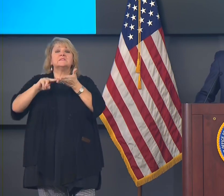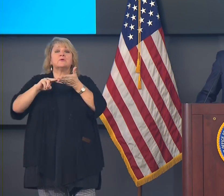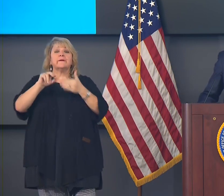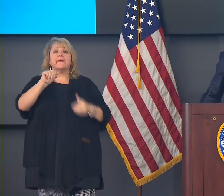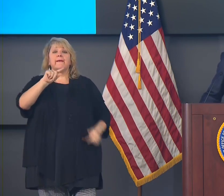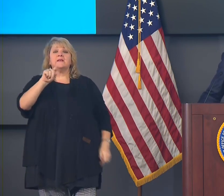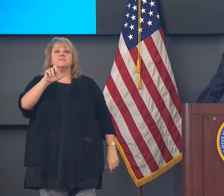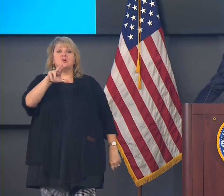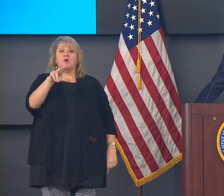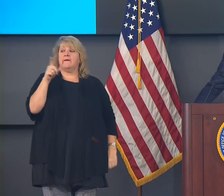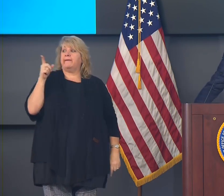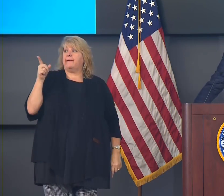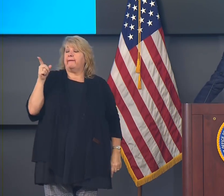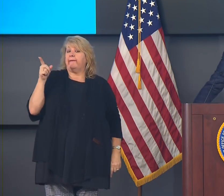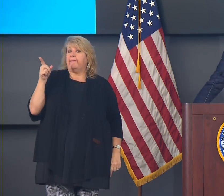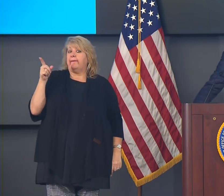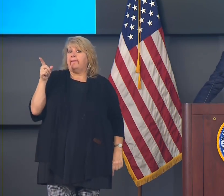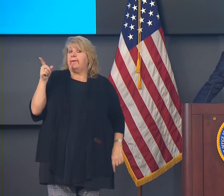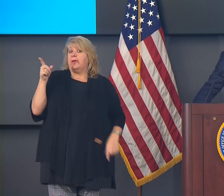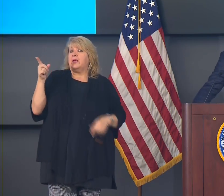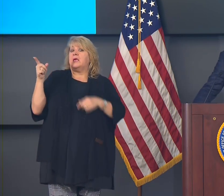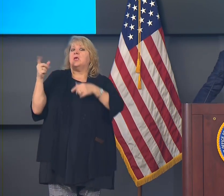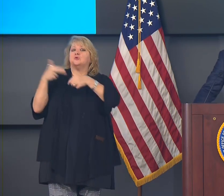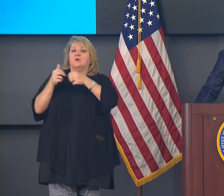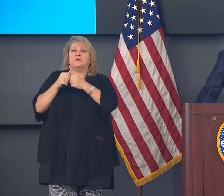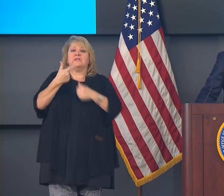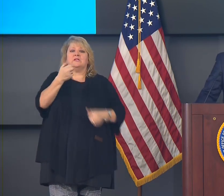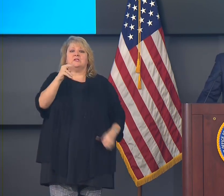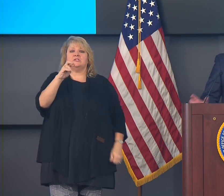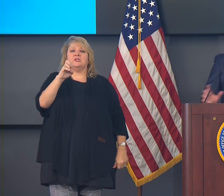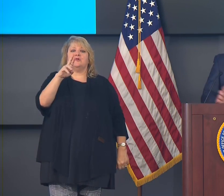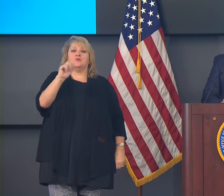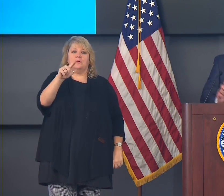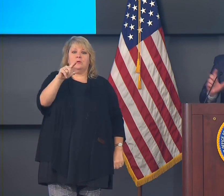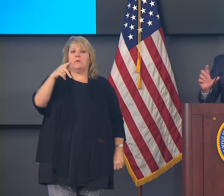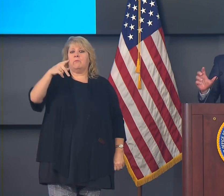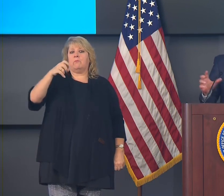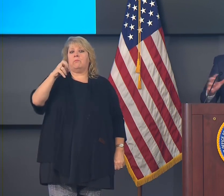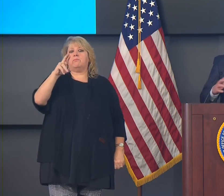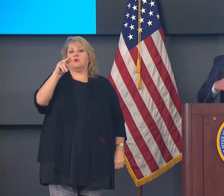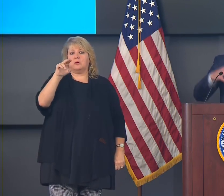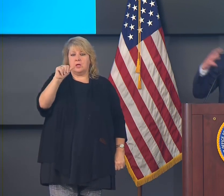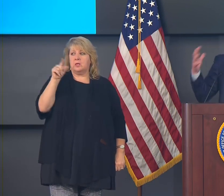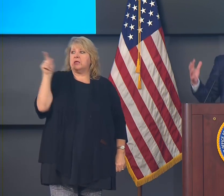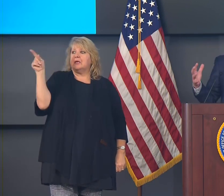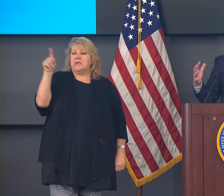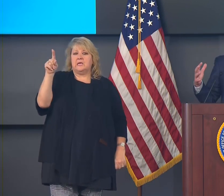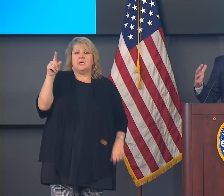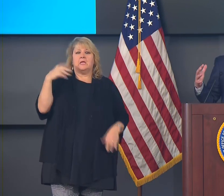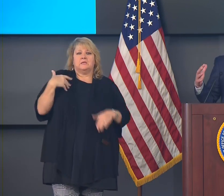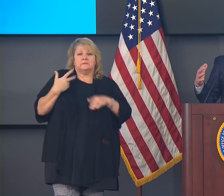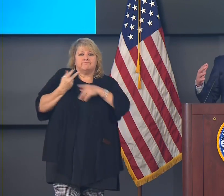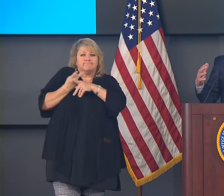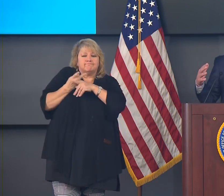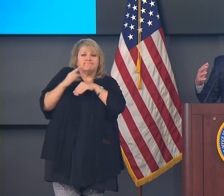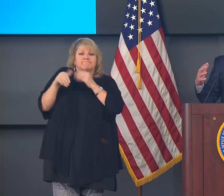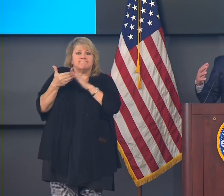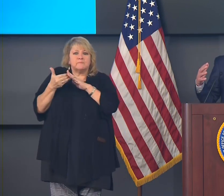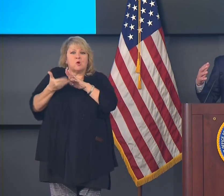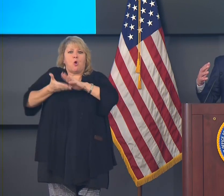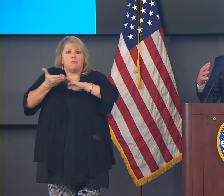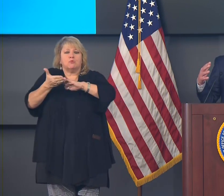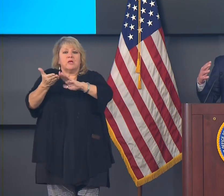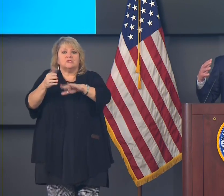and he also had on the call General Perna, who is in charge of all of the logistical aspects of